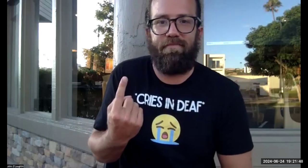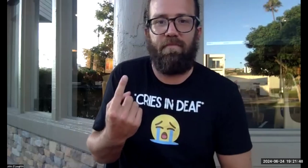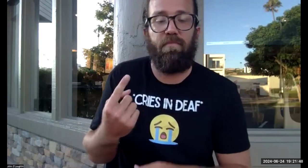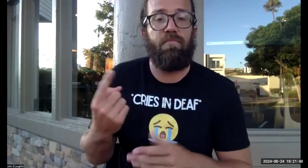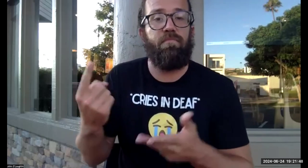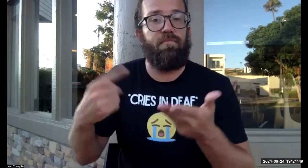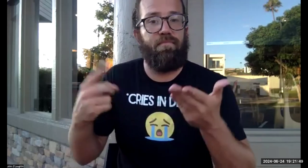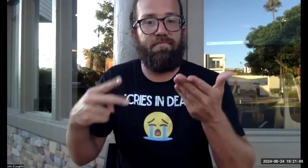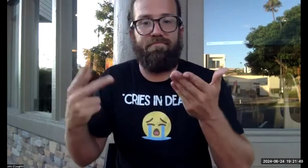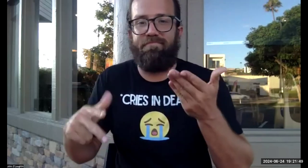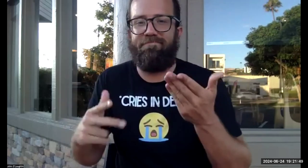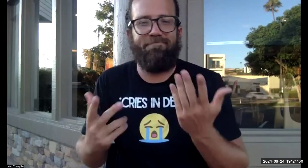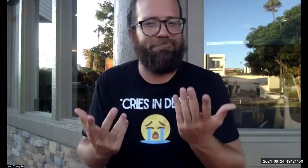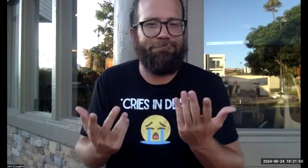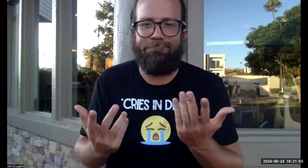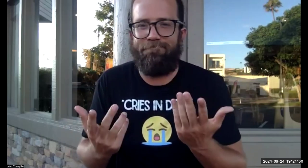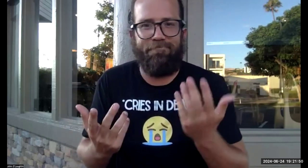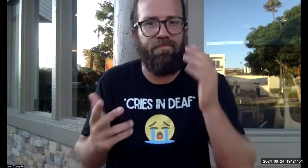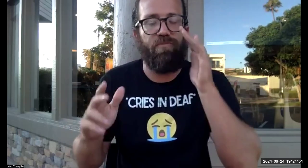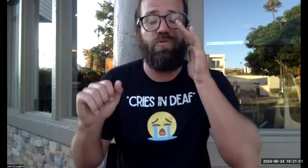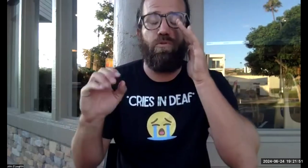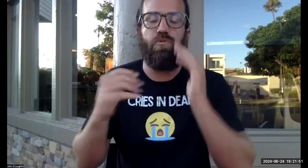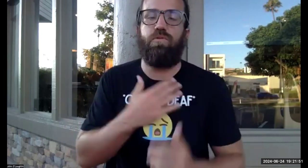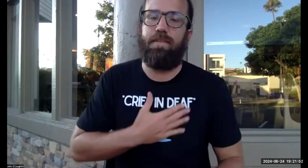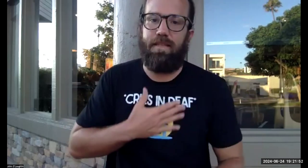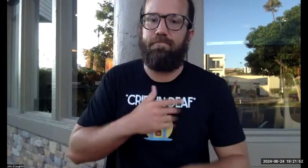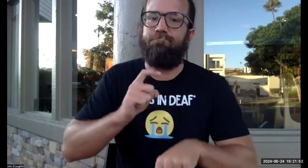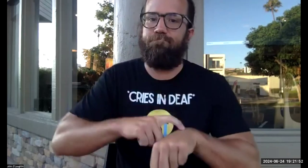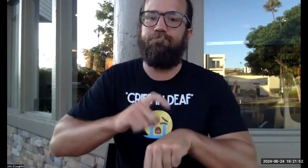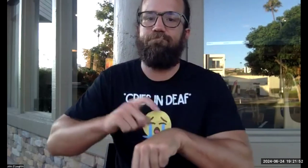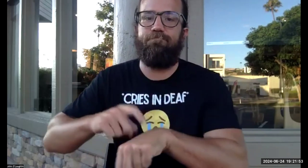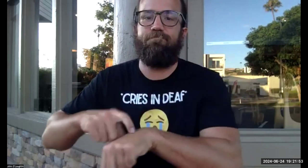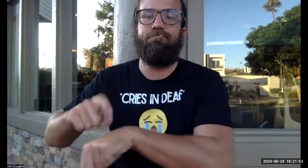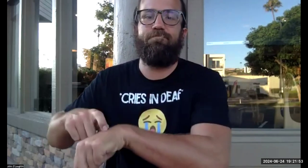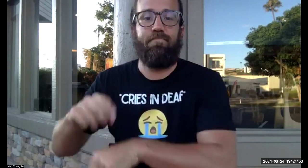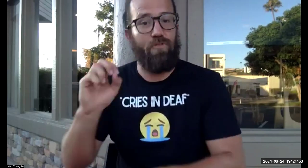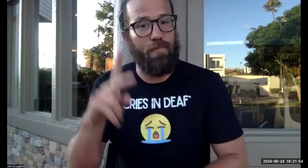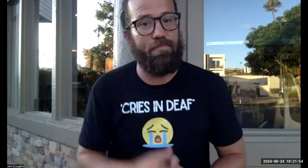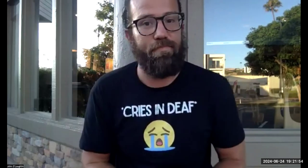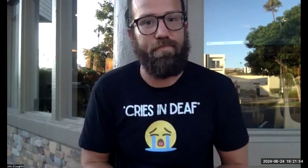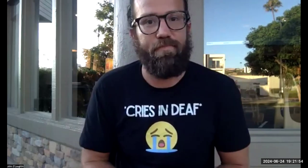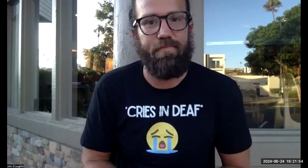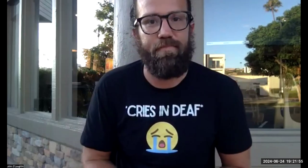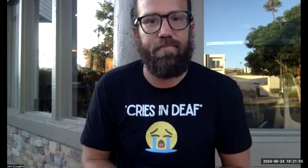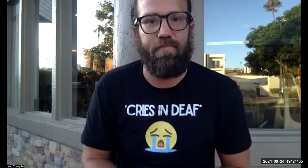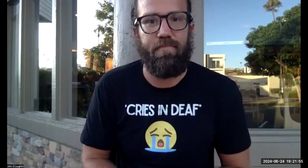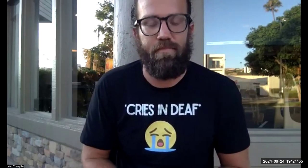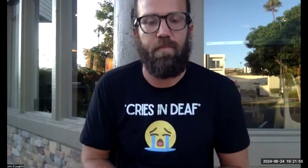I can only allow that for this first week, the following weeks. I can't allow it because it's a short session of a semester.